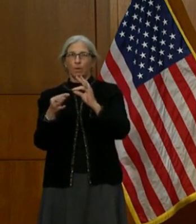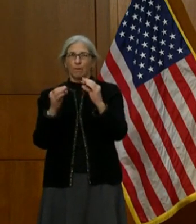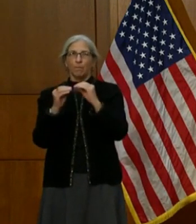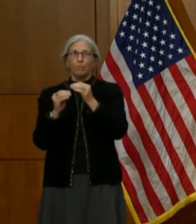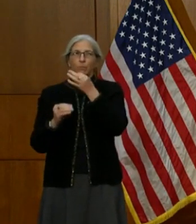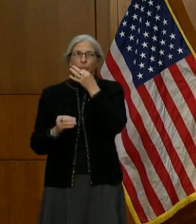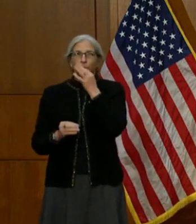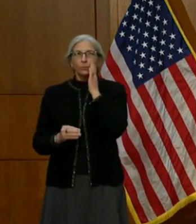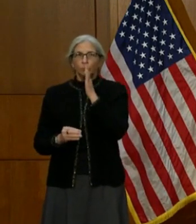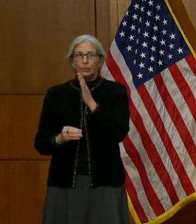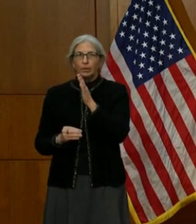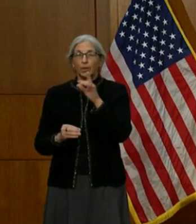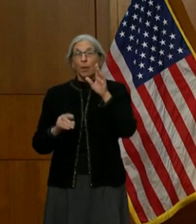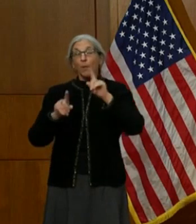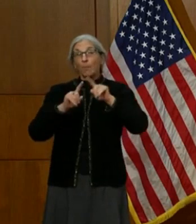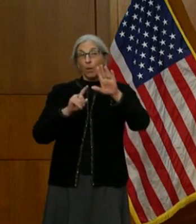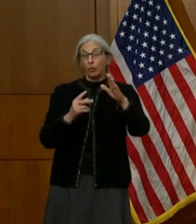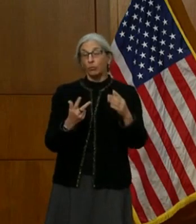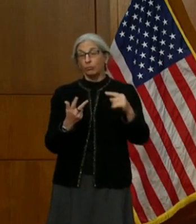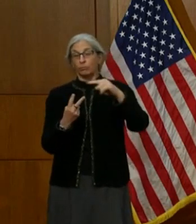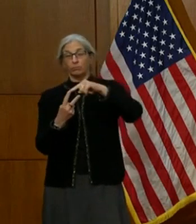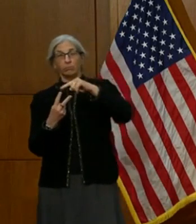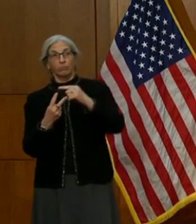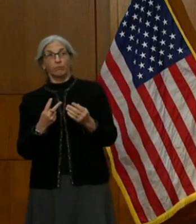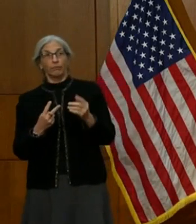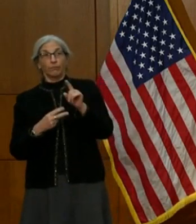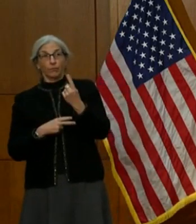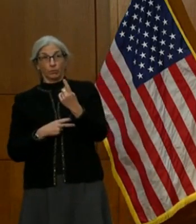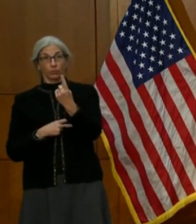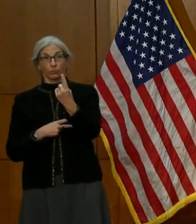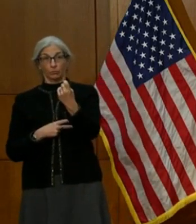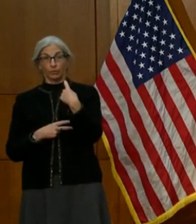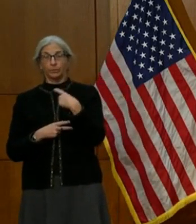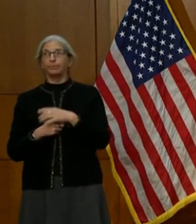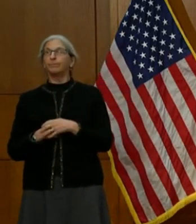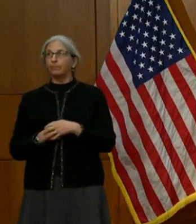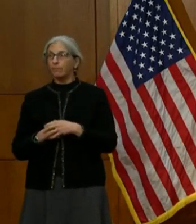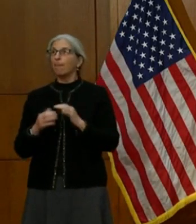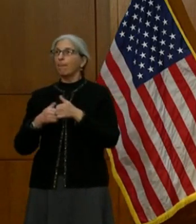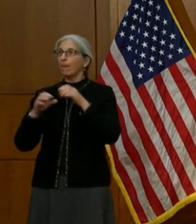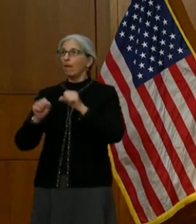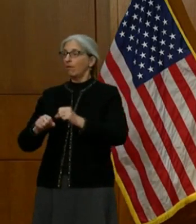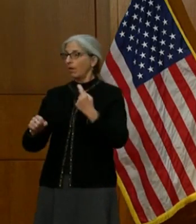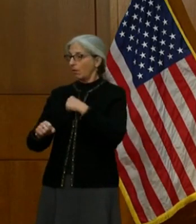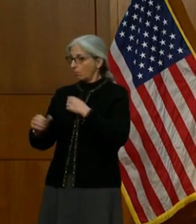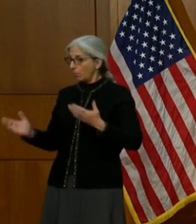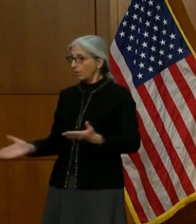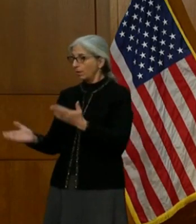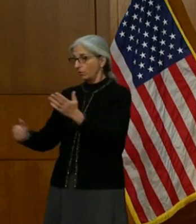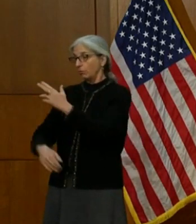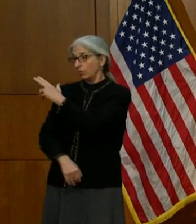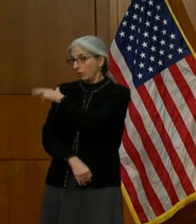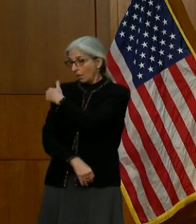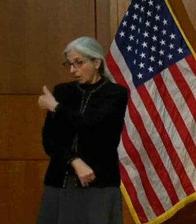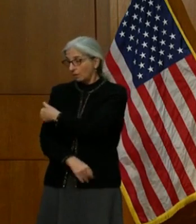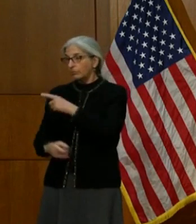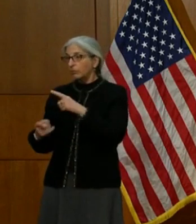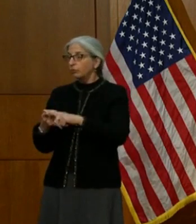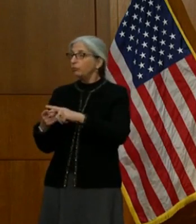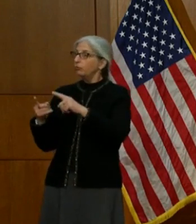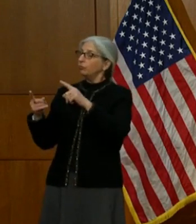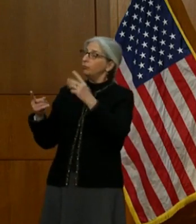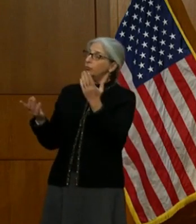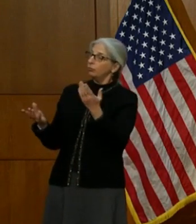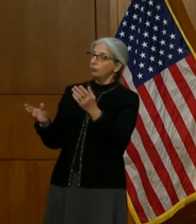question you had is, you know, how can we encourage hospitals to be more efficient